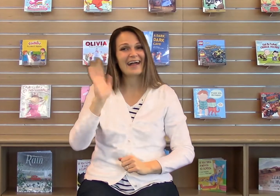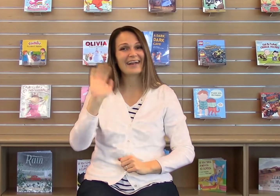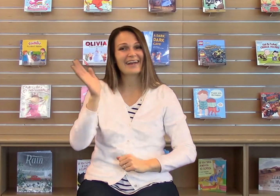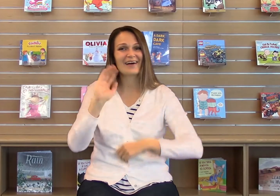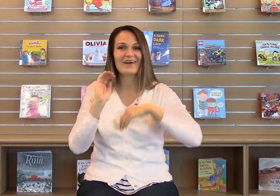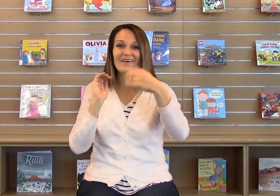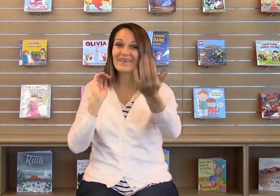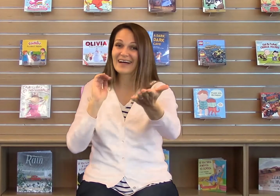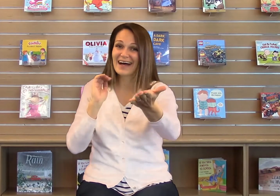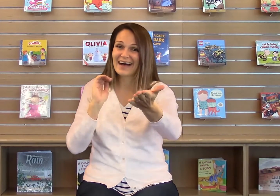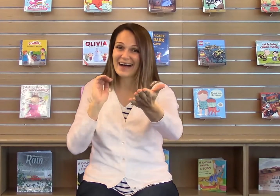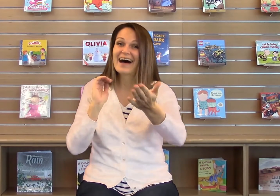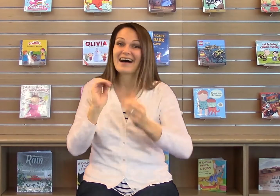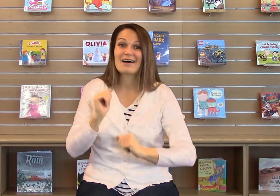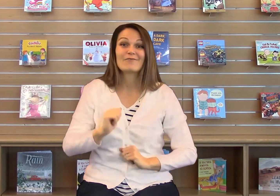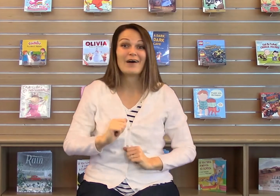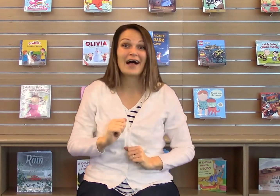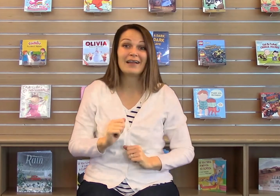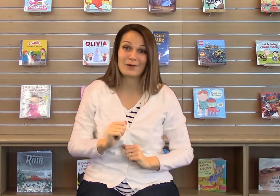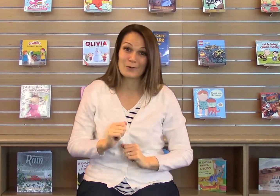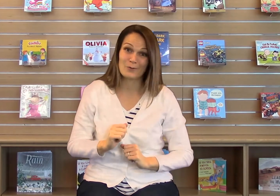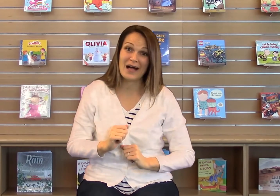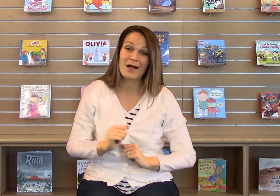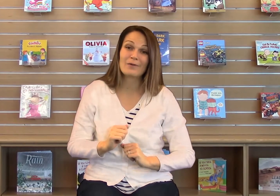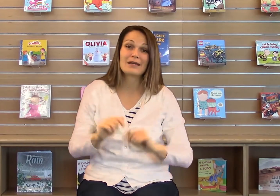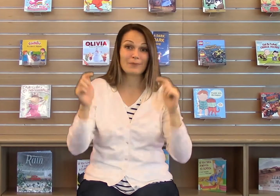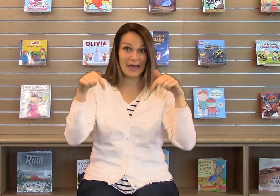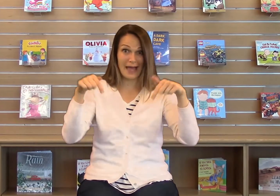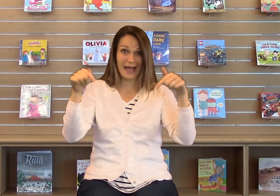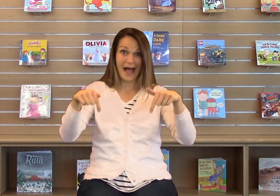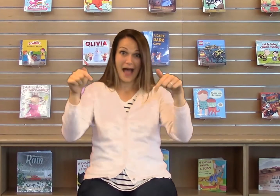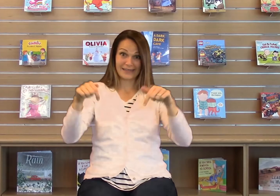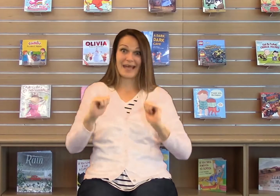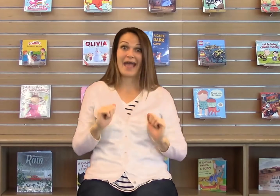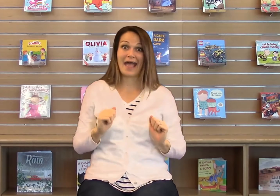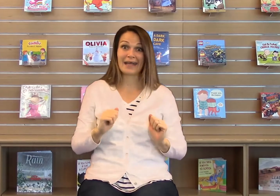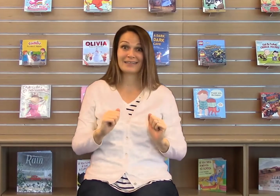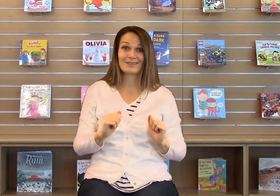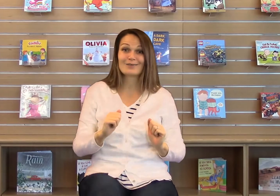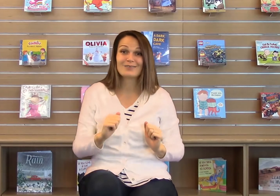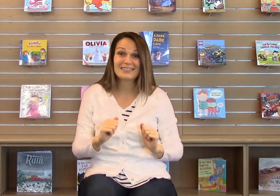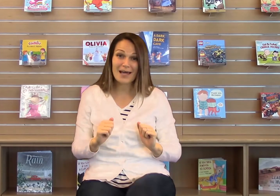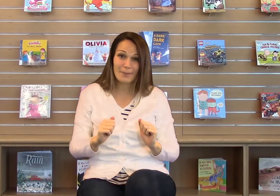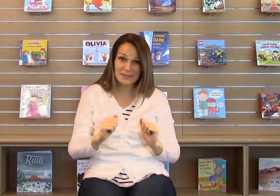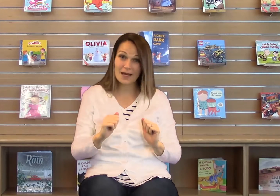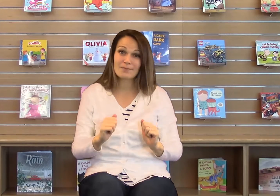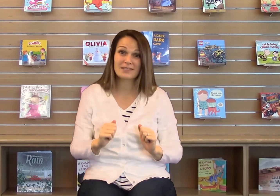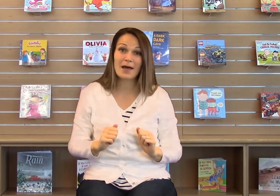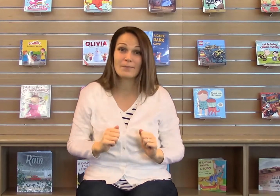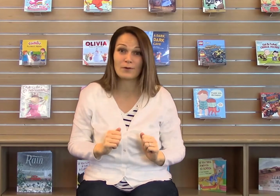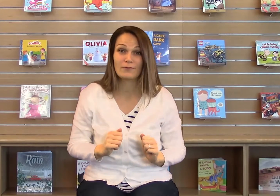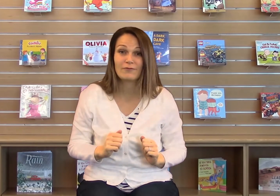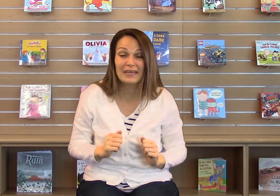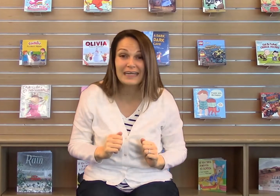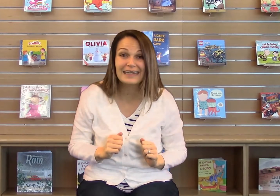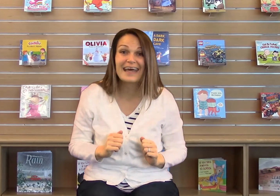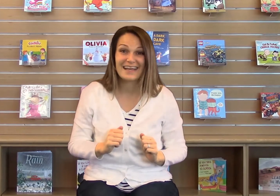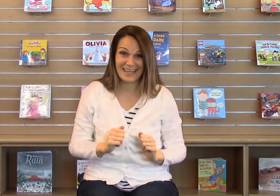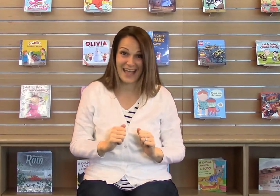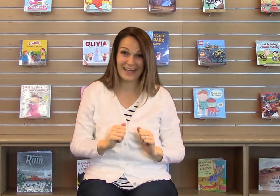Hello. Follow while we play. Can you stomp, stomp, stomp your feet? Can